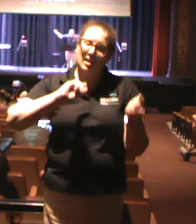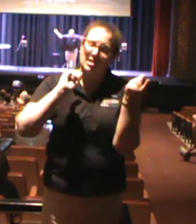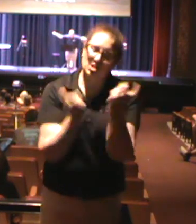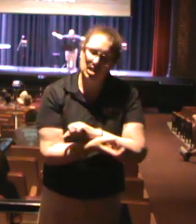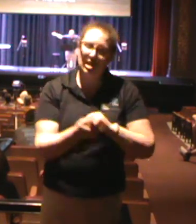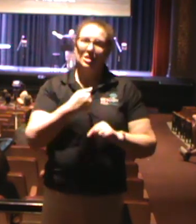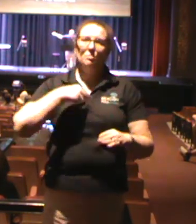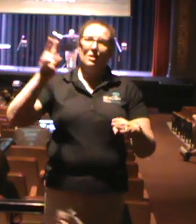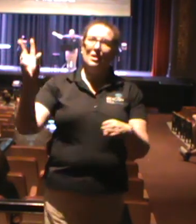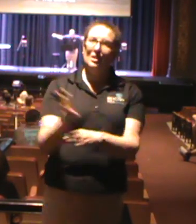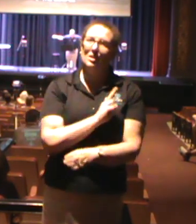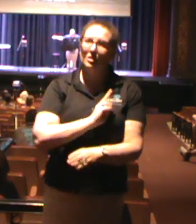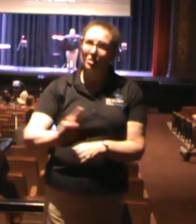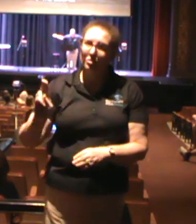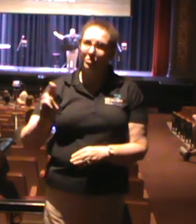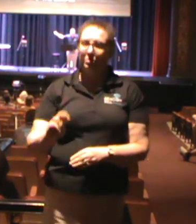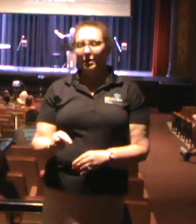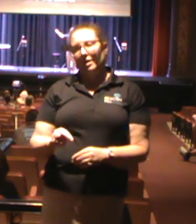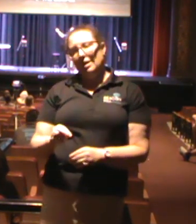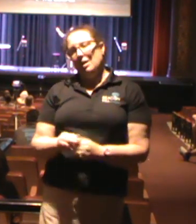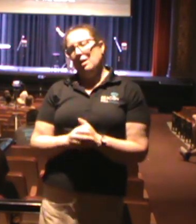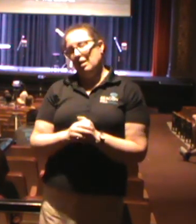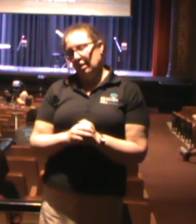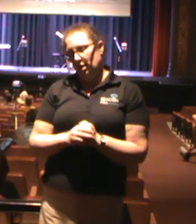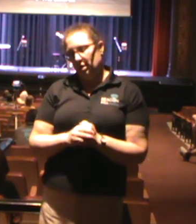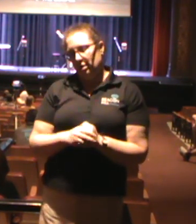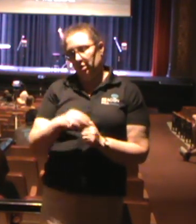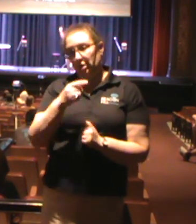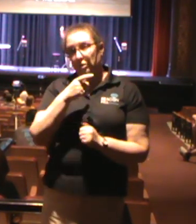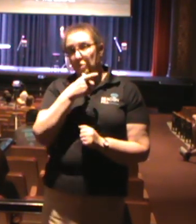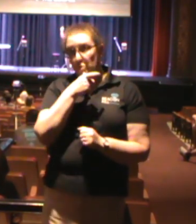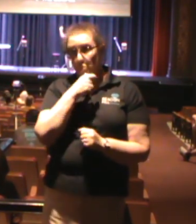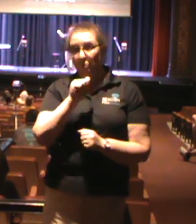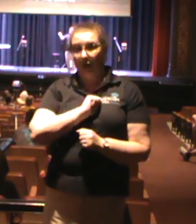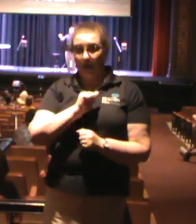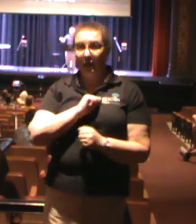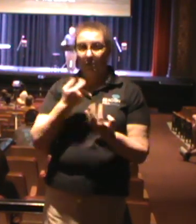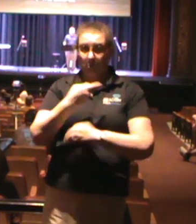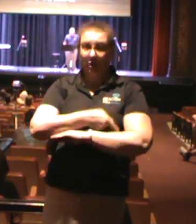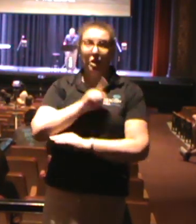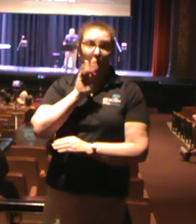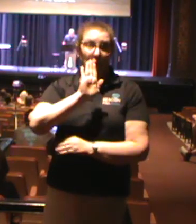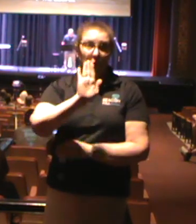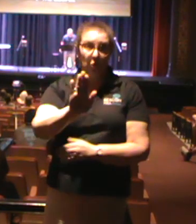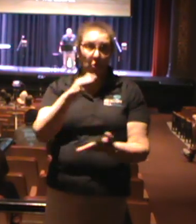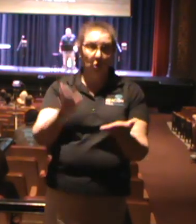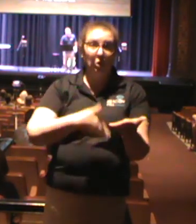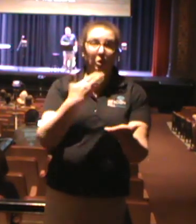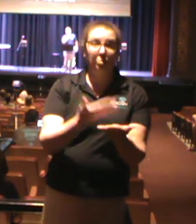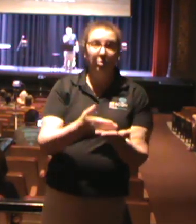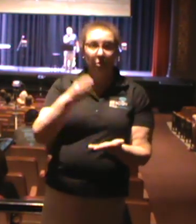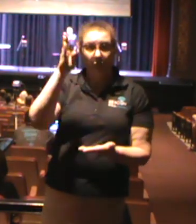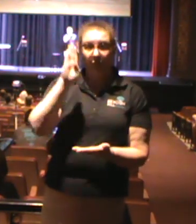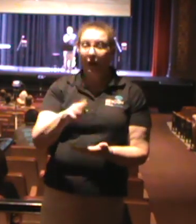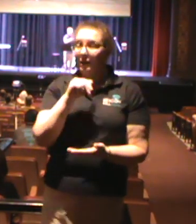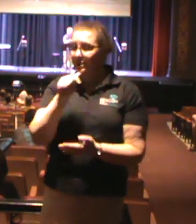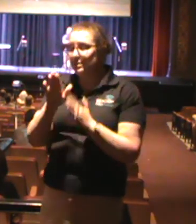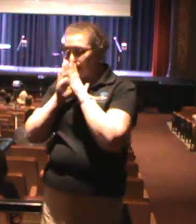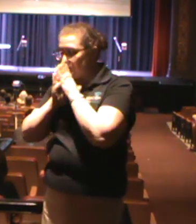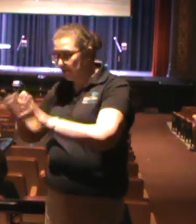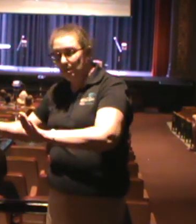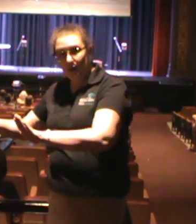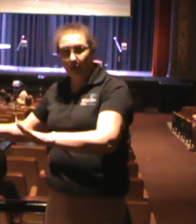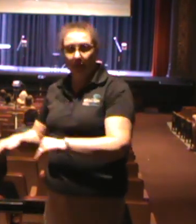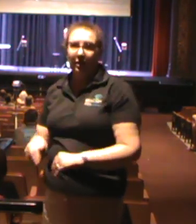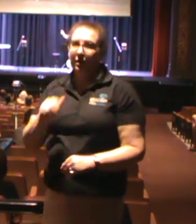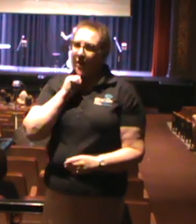me to who I am today. That God has not given up. That you are proof that God is not silent. So don't mistake